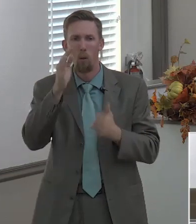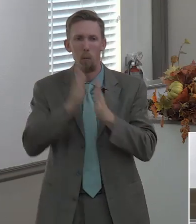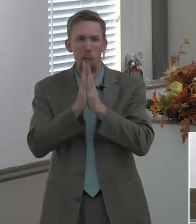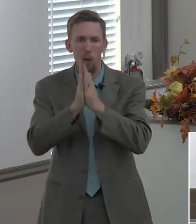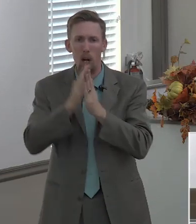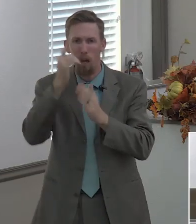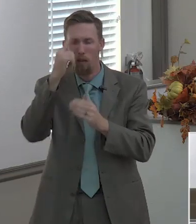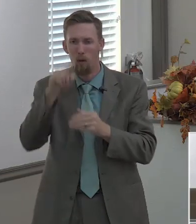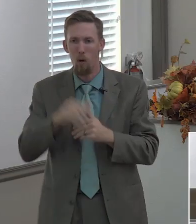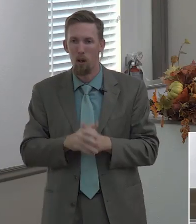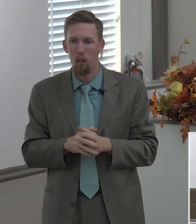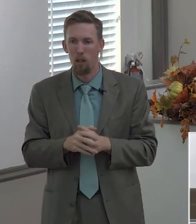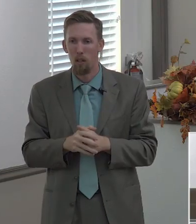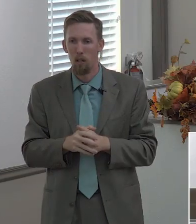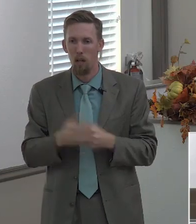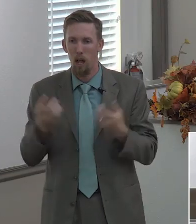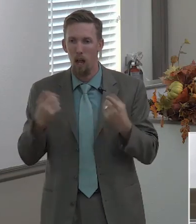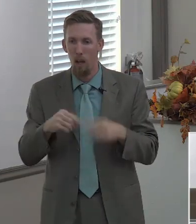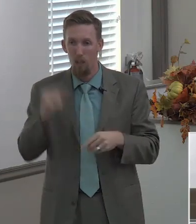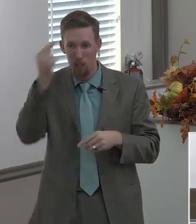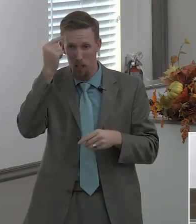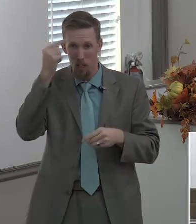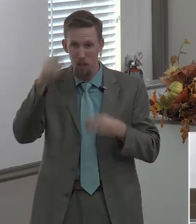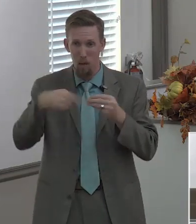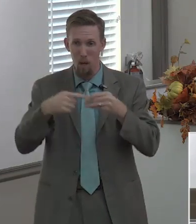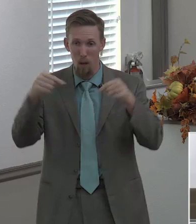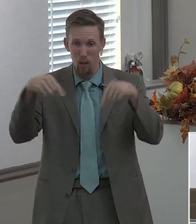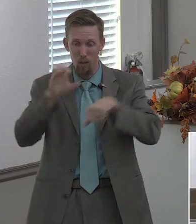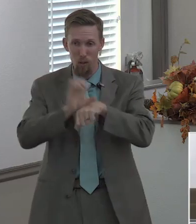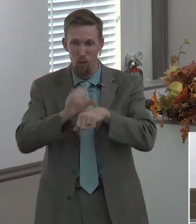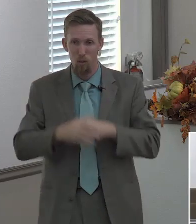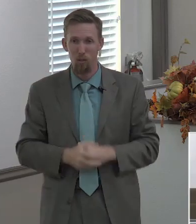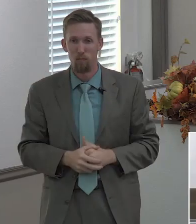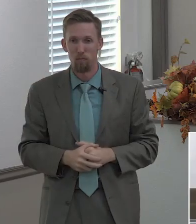what do you pray about when you pray about for elmwood baptist church